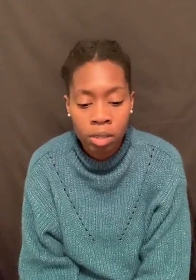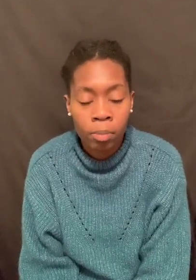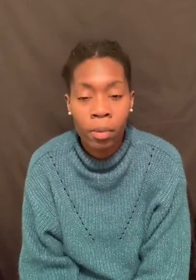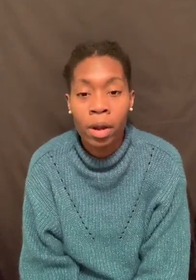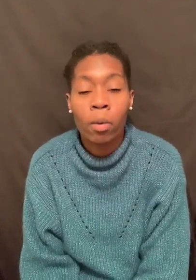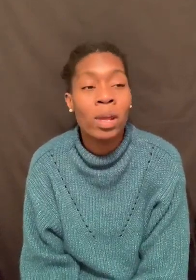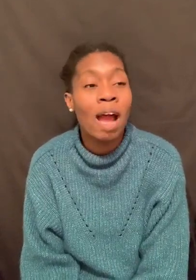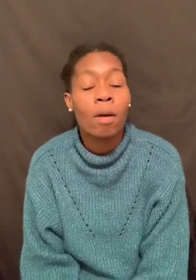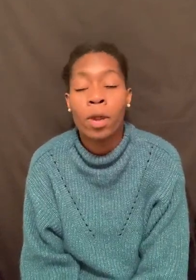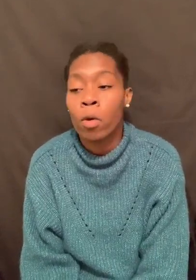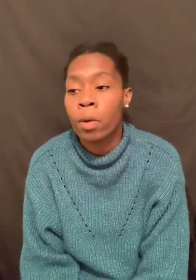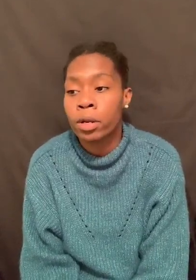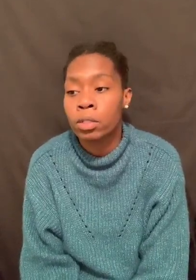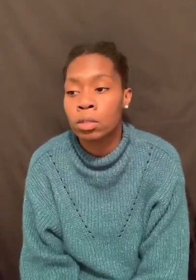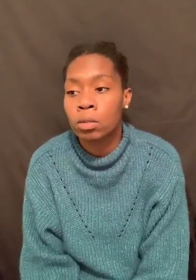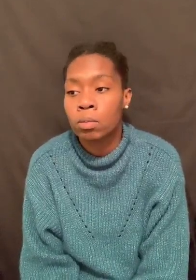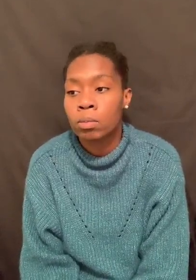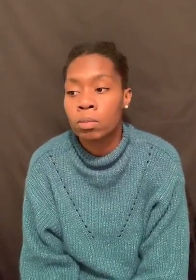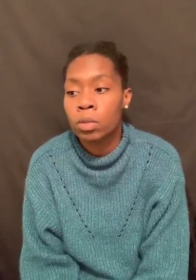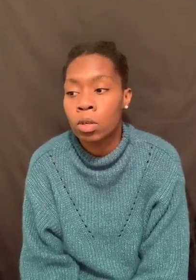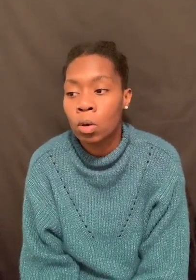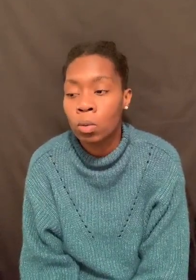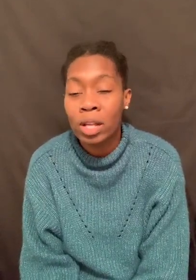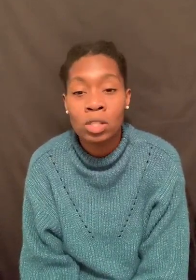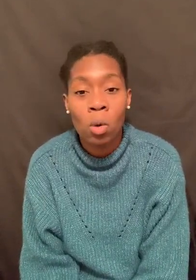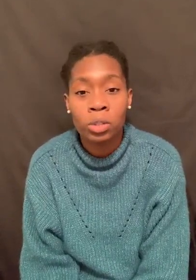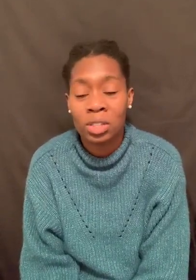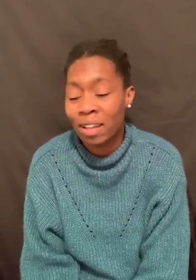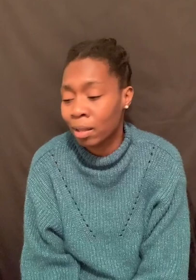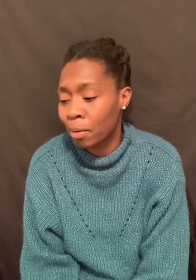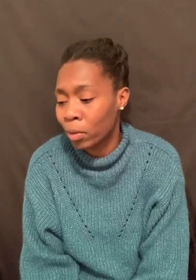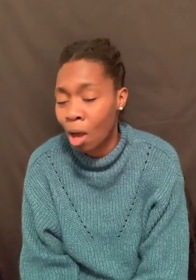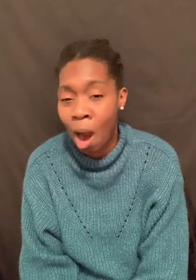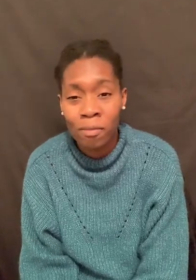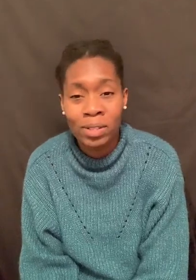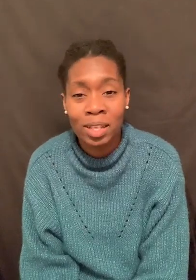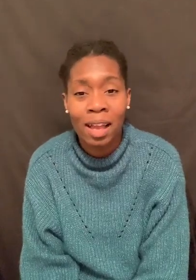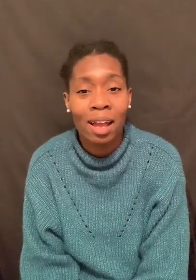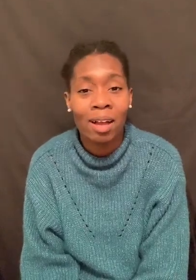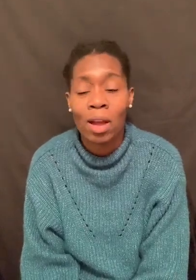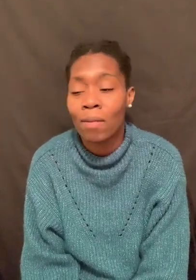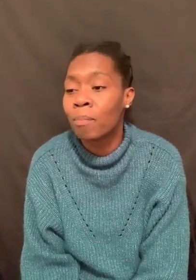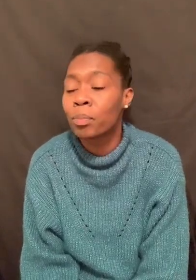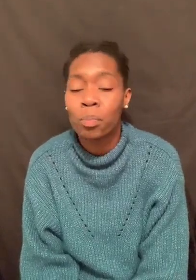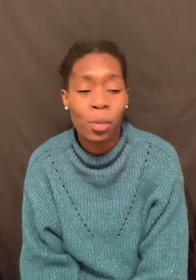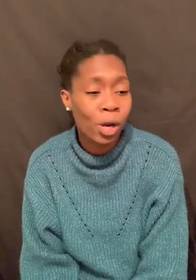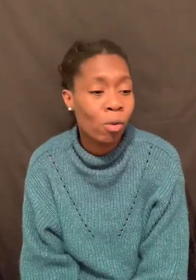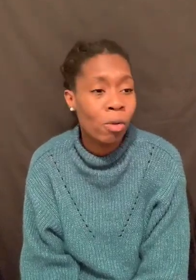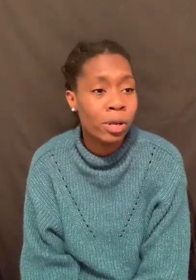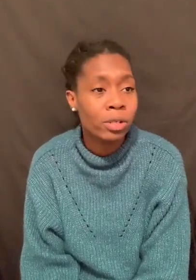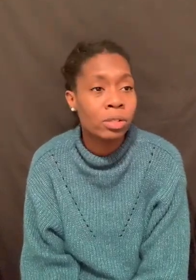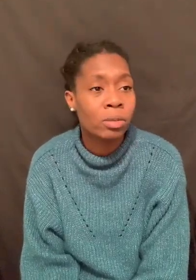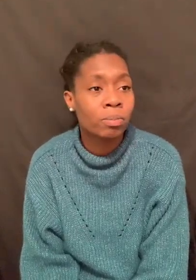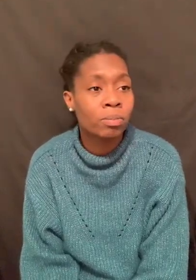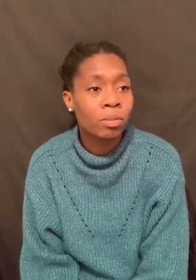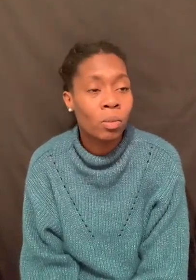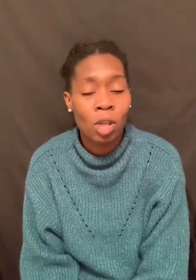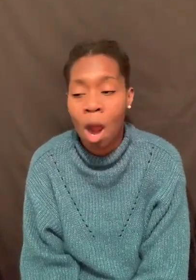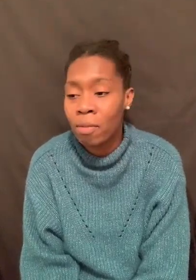It's a prayer. We have our prayer warriors, you know. They're soldiers. have them with the Army Petite gang. We have our prayer warriors. With the